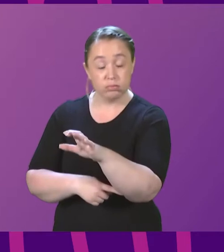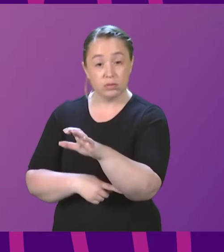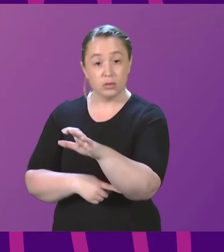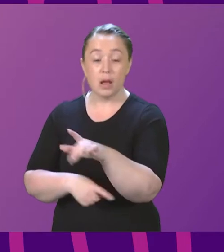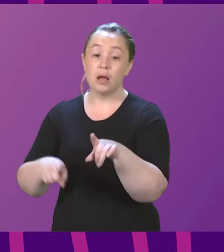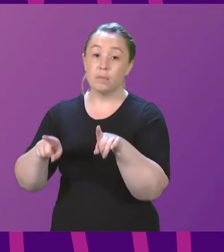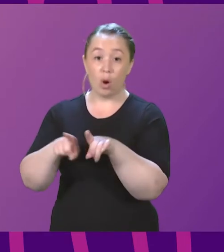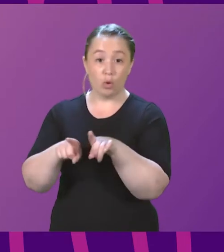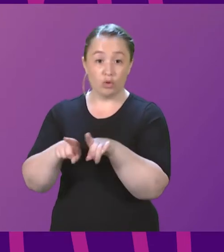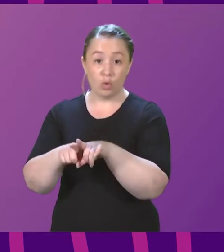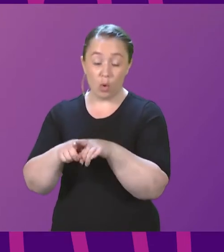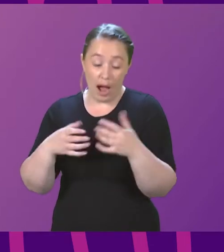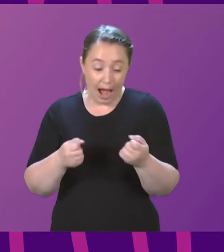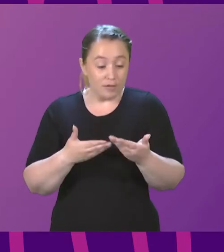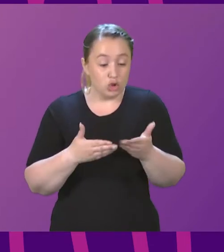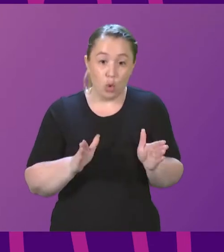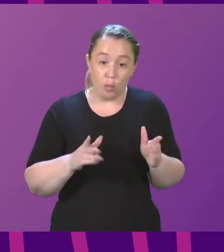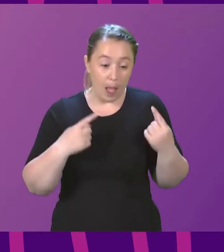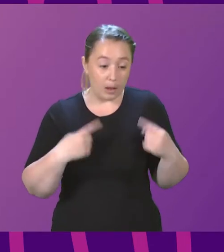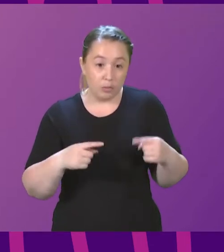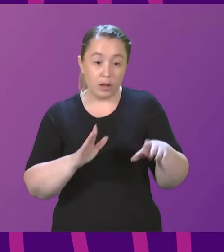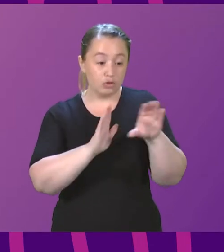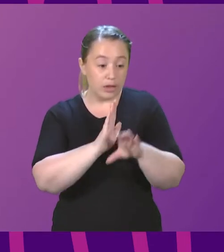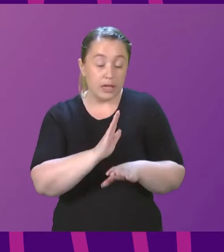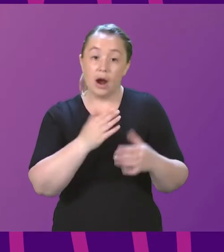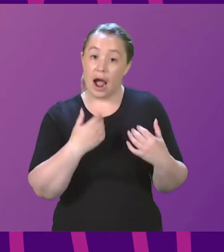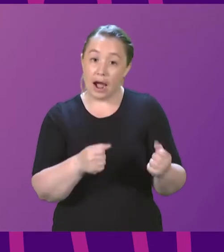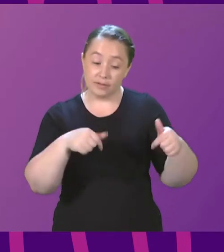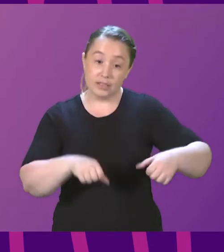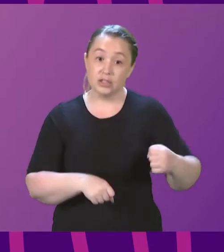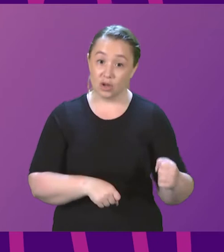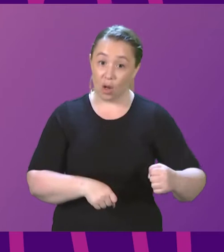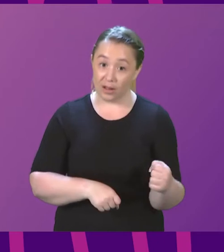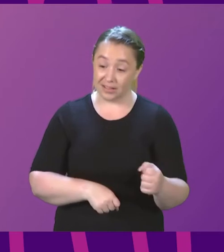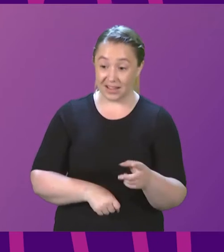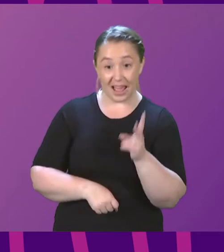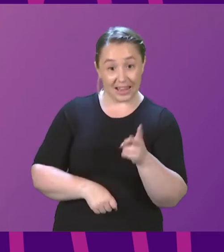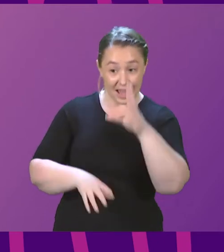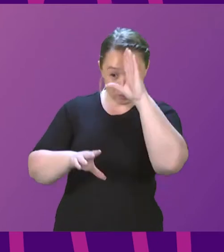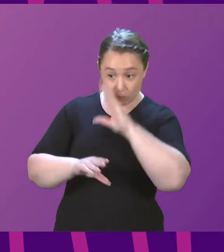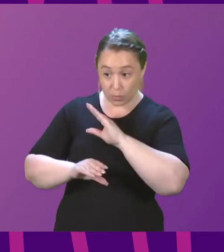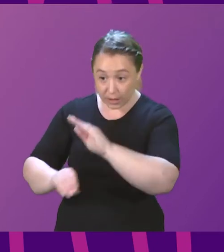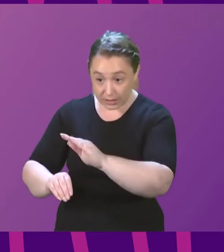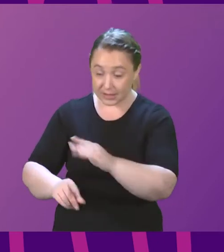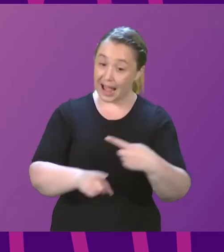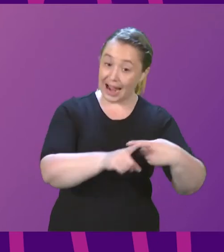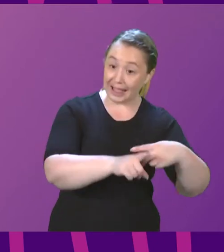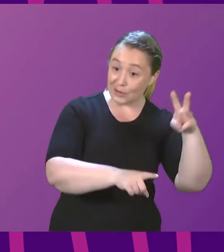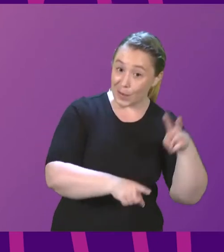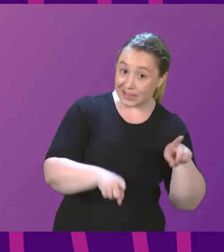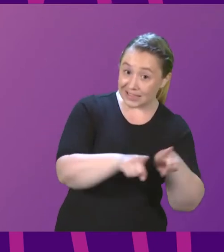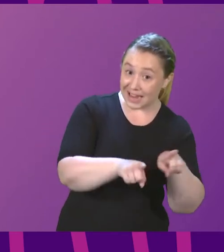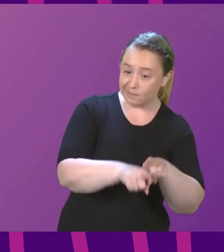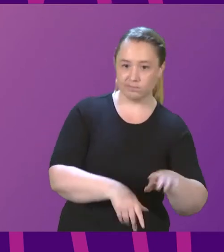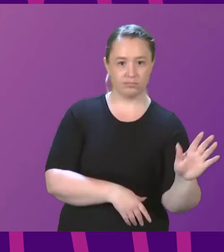retained that scope and eligibility in Scotland, which, I have to remind the member, is not the case in England. Over 70